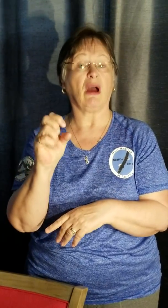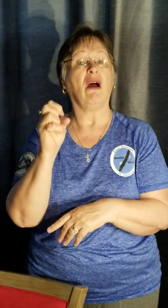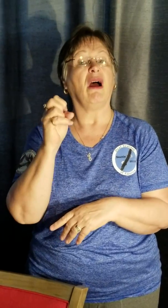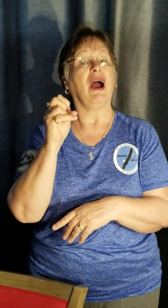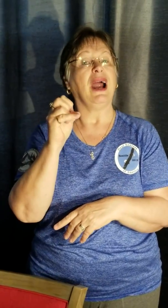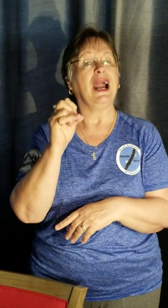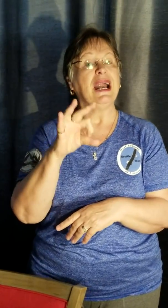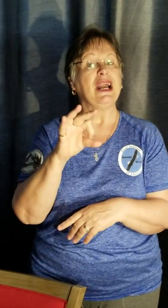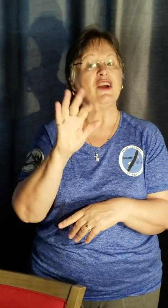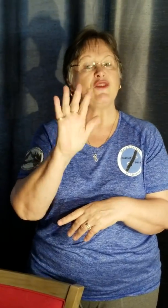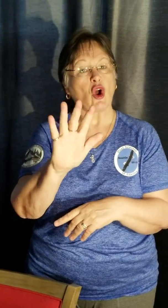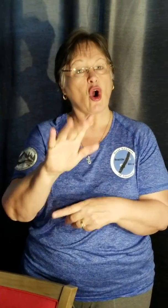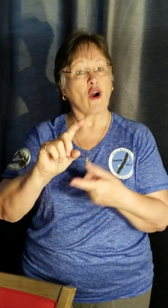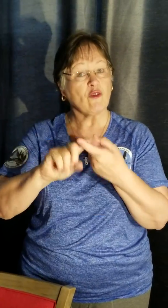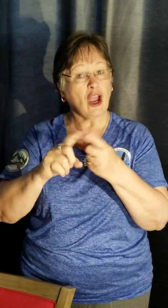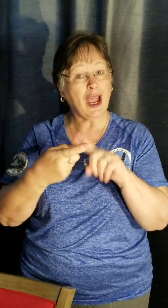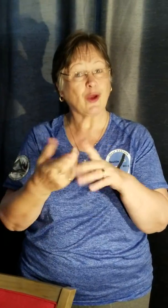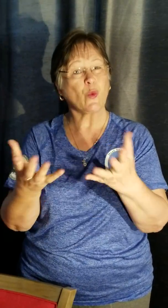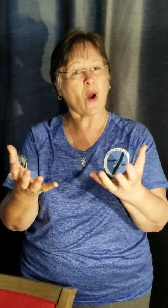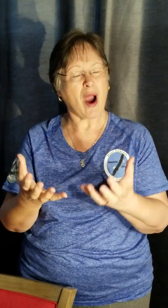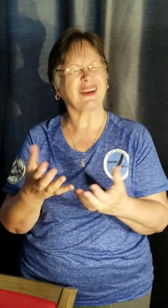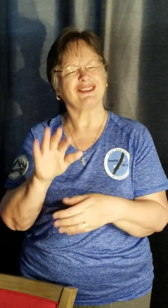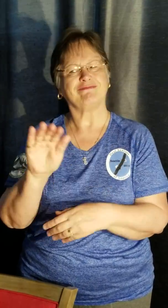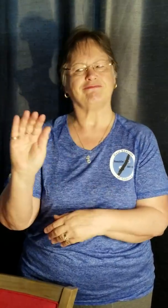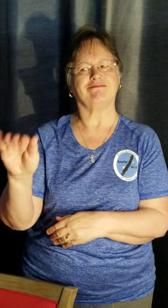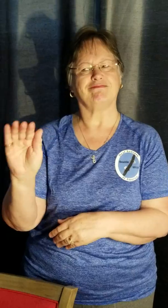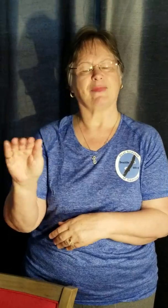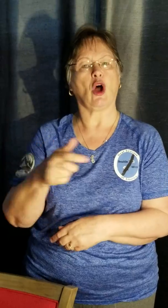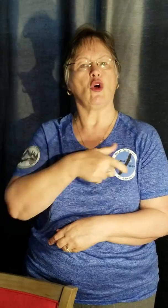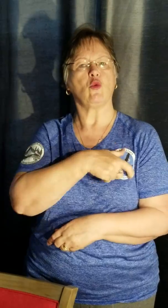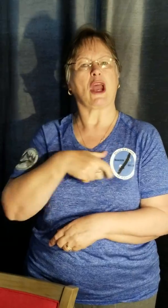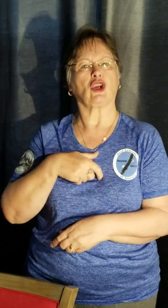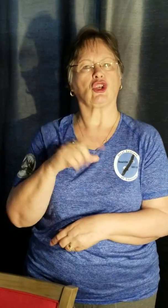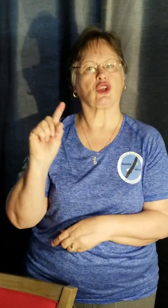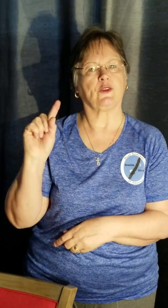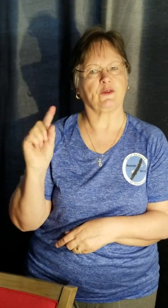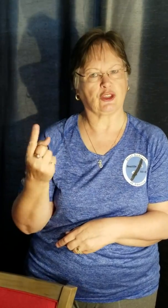So love my heart. Make me big.